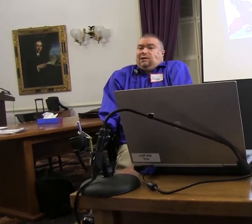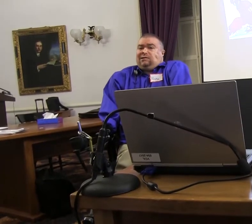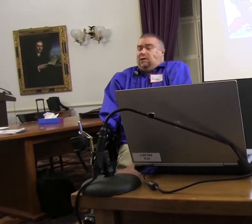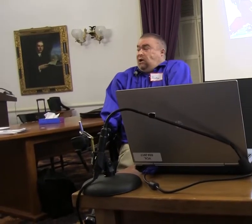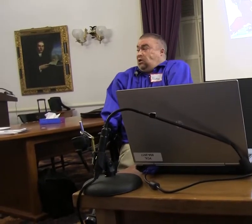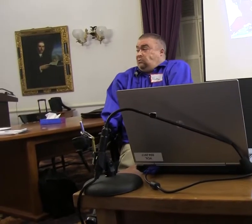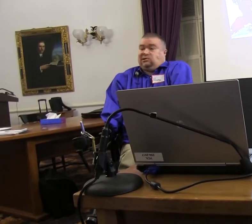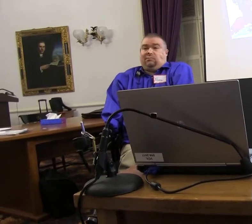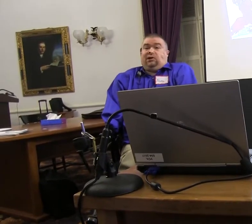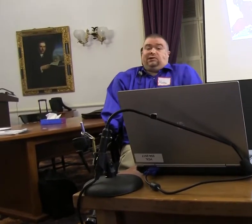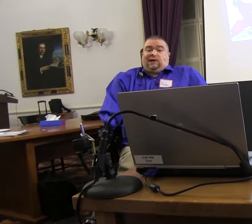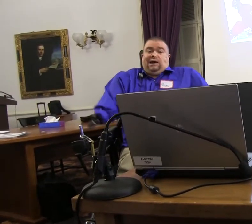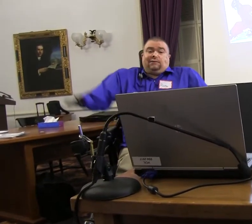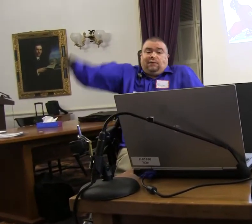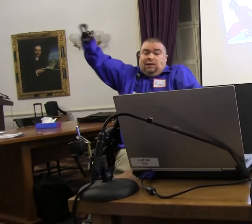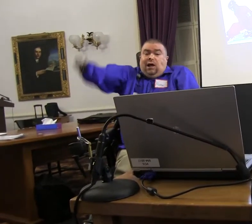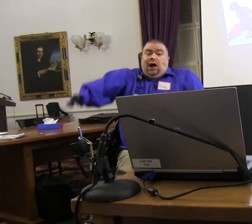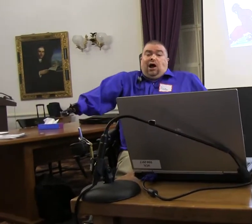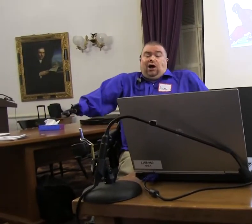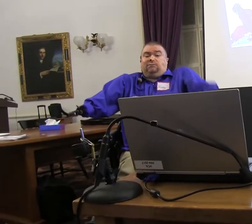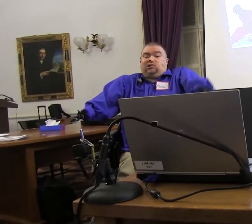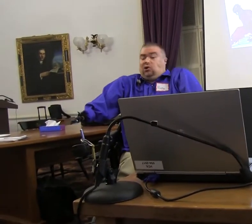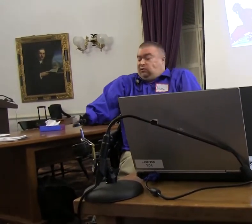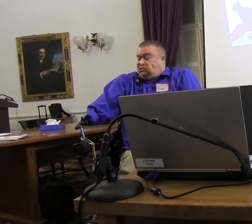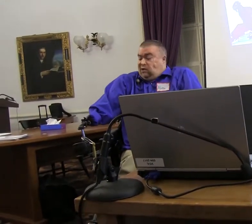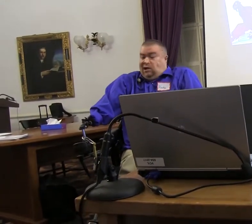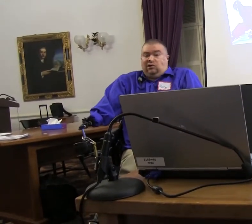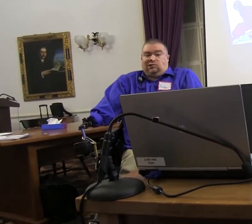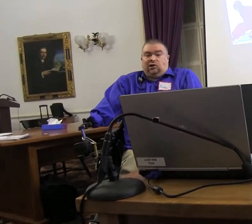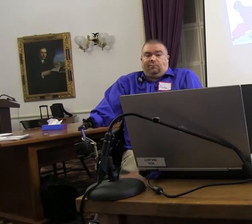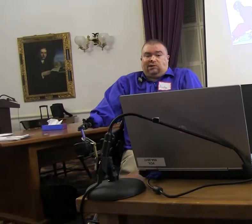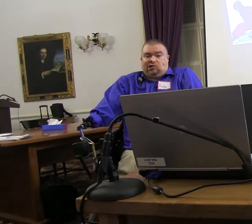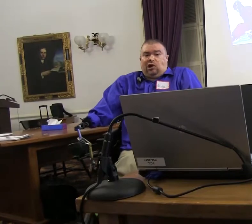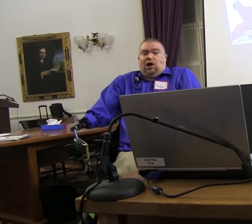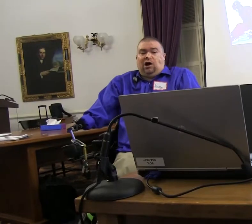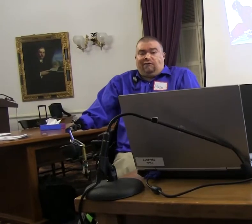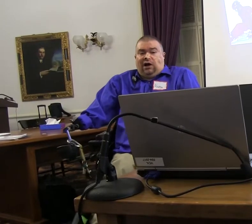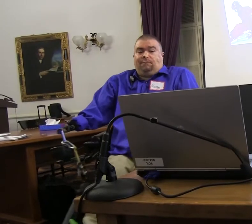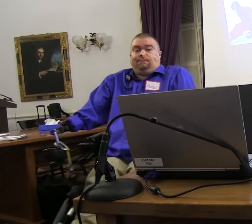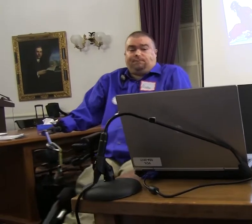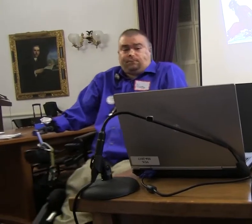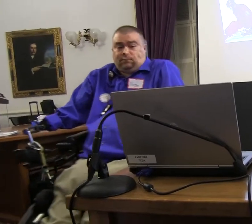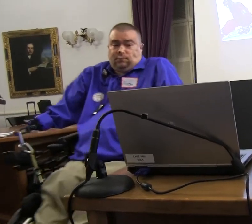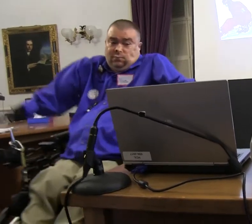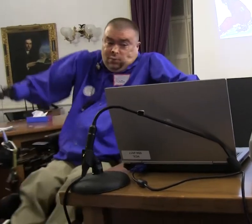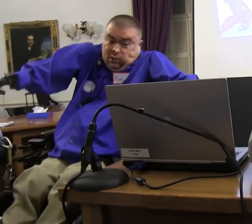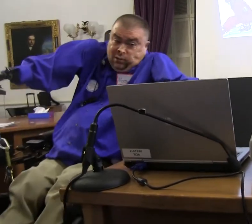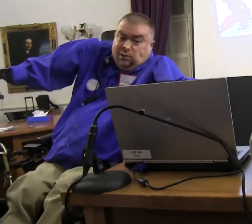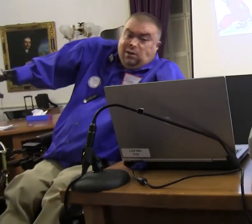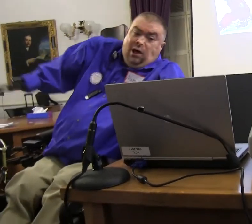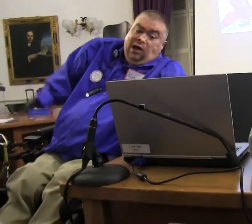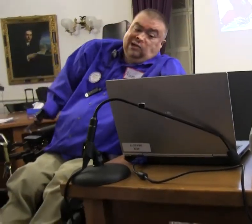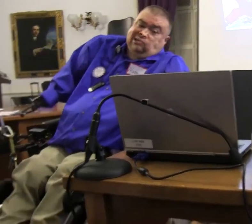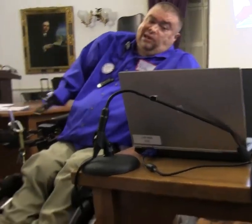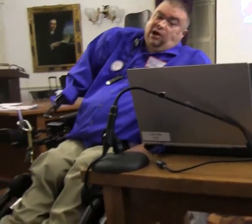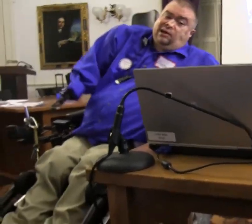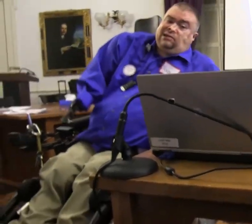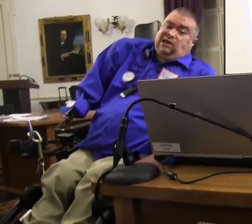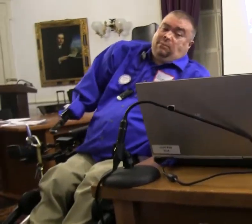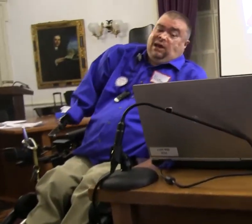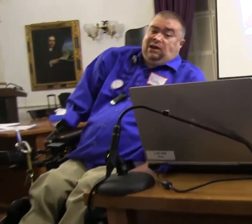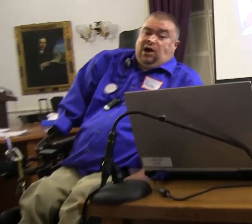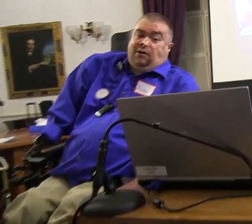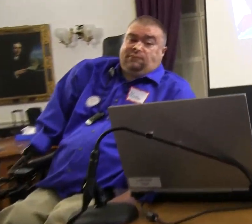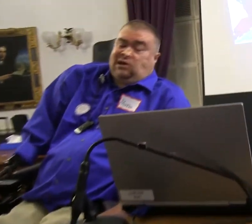the Americans with Disabilities Act. So, this right here is another picture of a sled